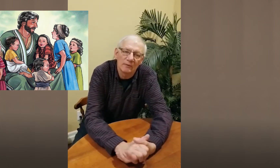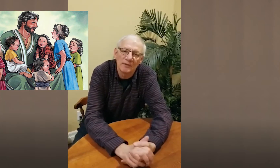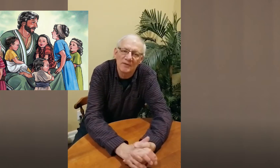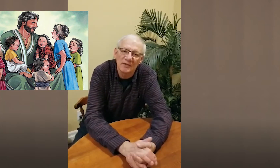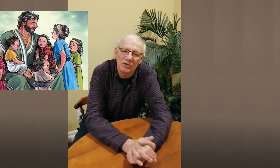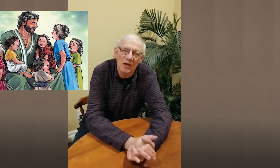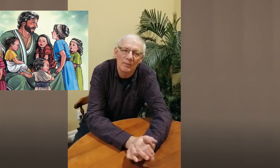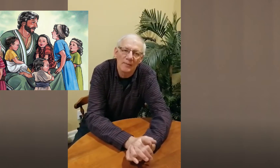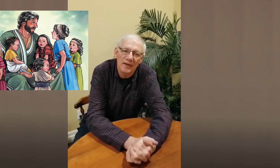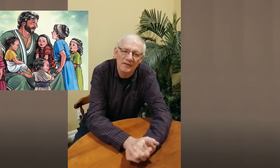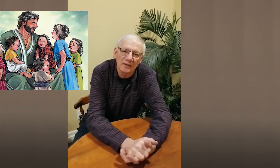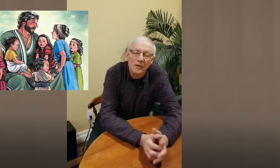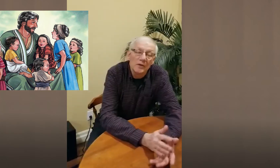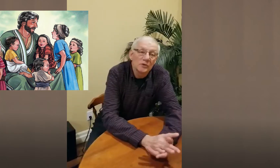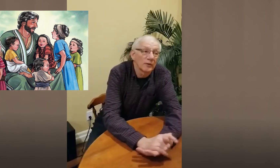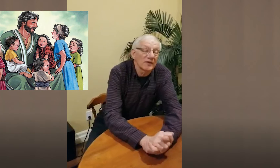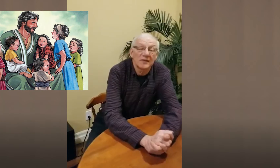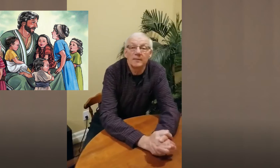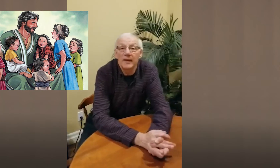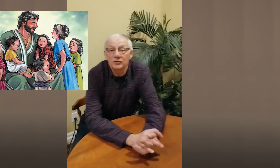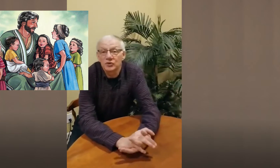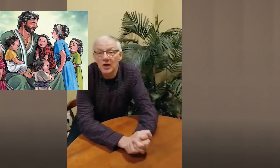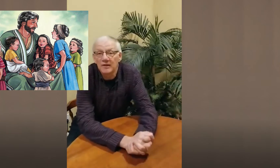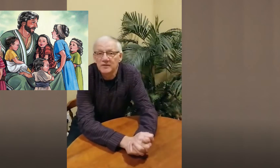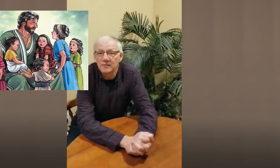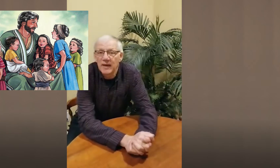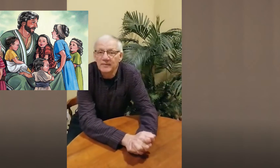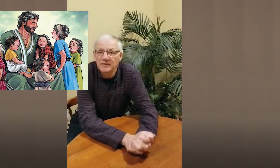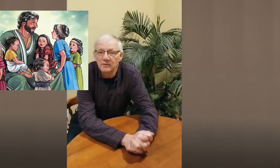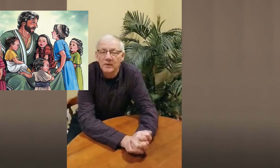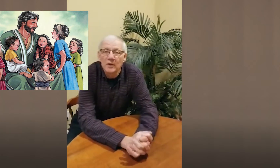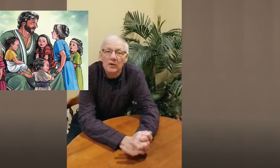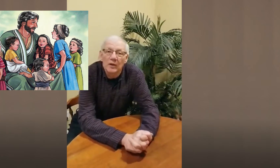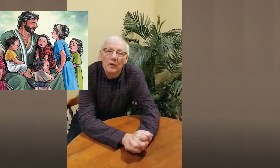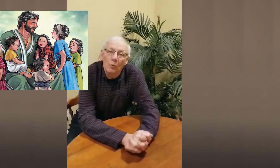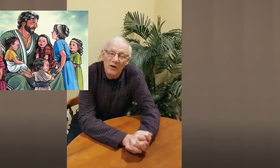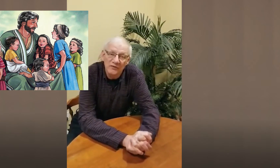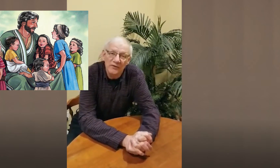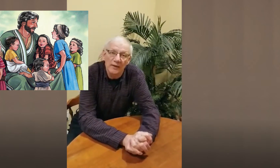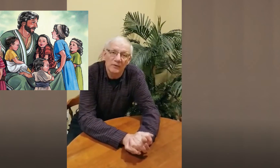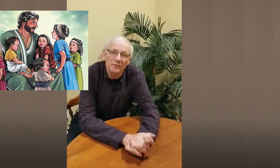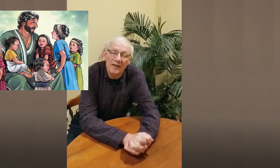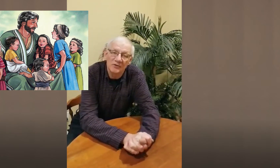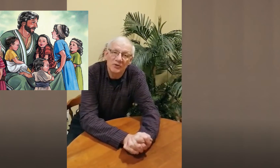we see a child baptizing so next time pastor john does a baptism watch for that which pastor john